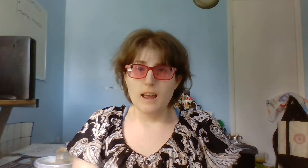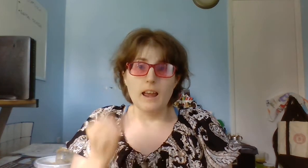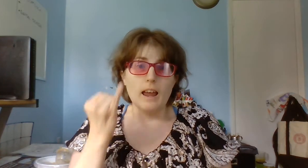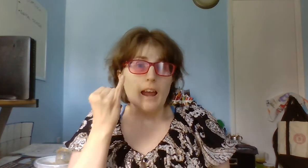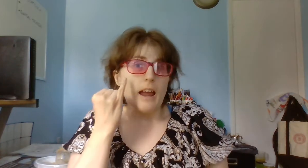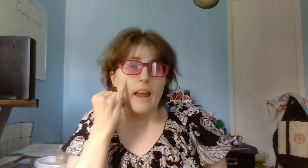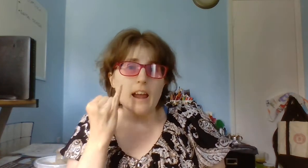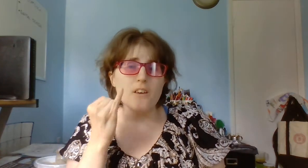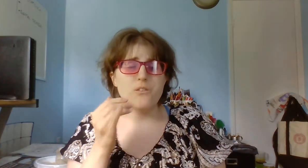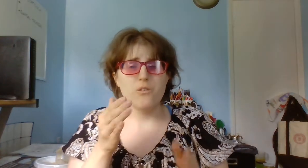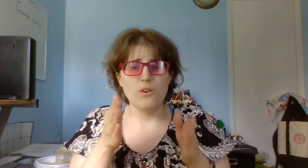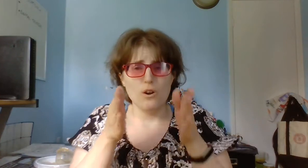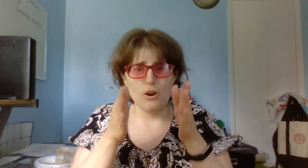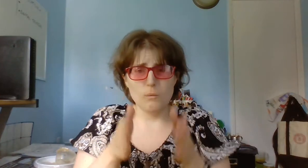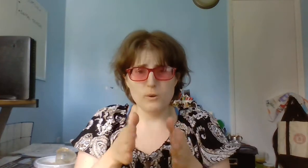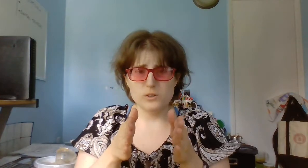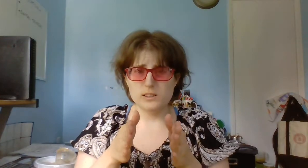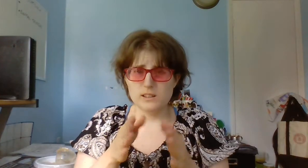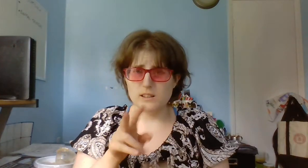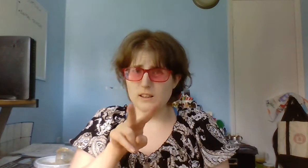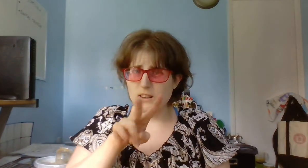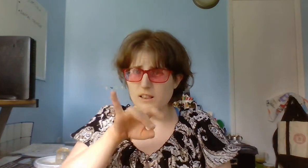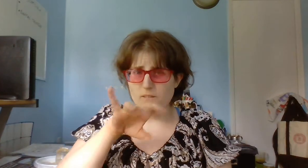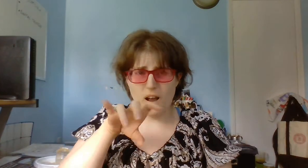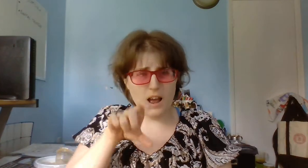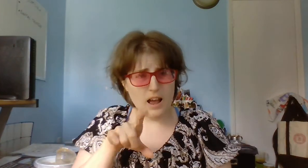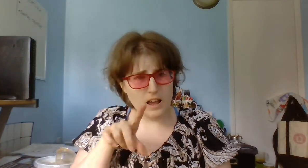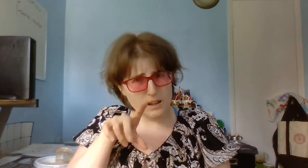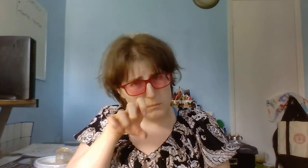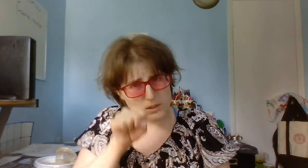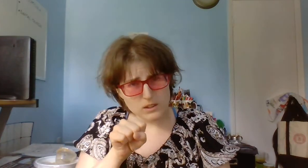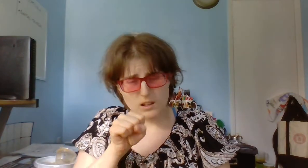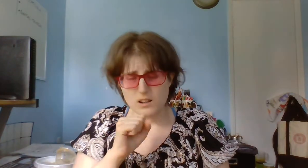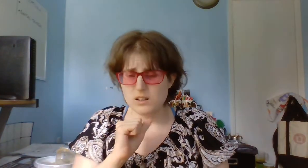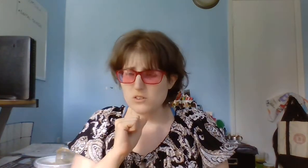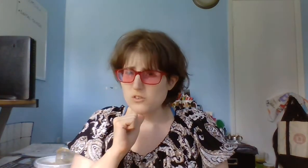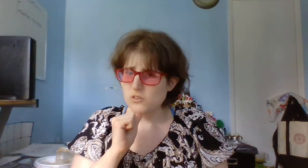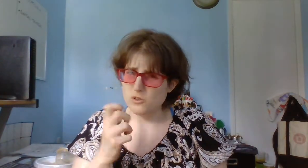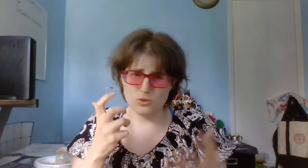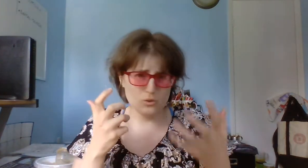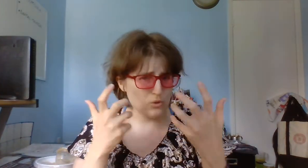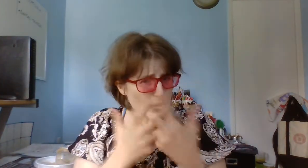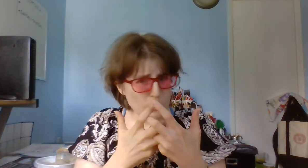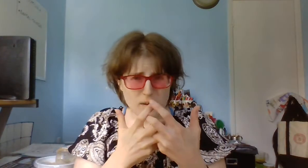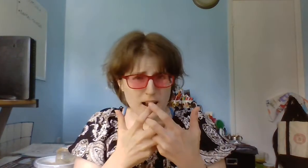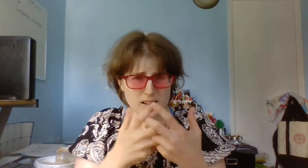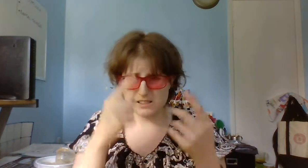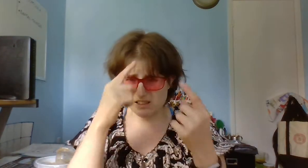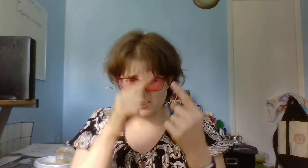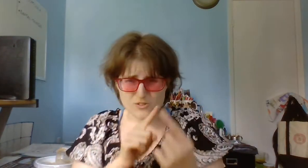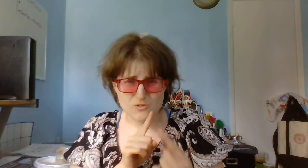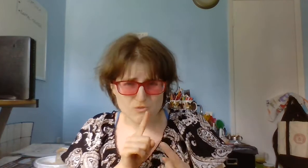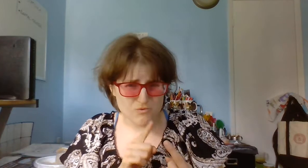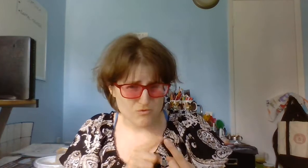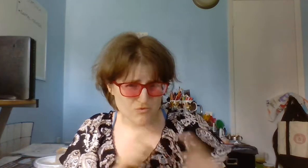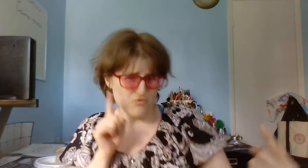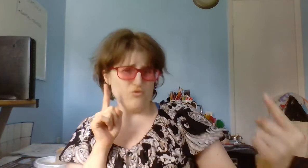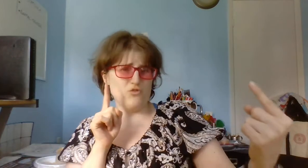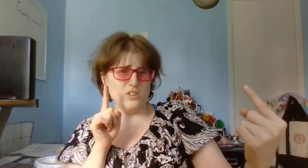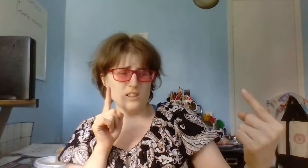If a person's person, the vibes just don't match and really